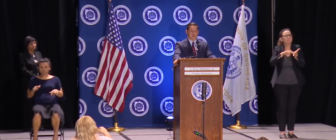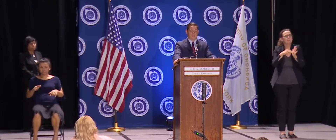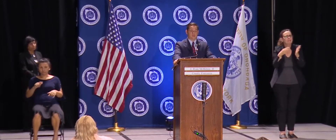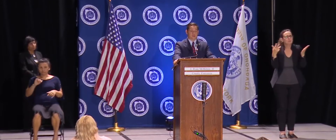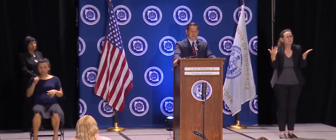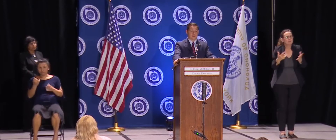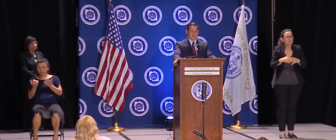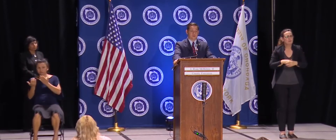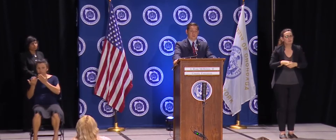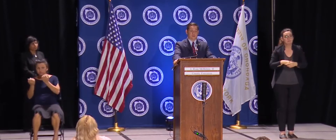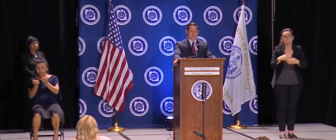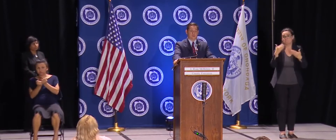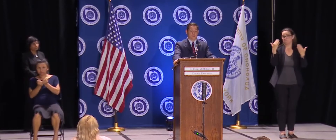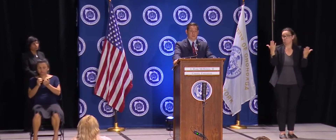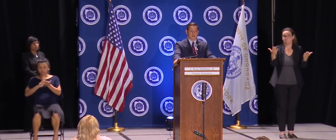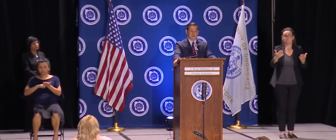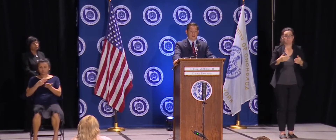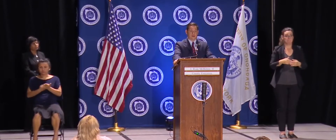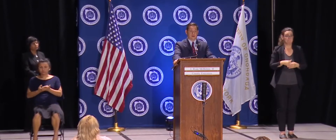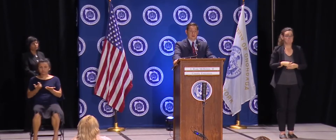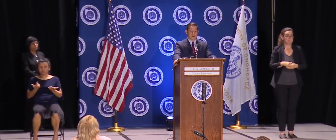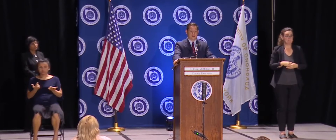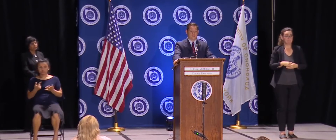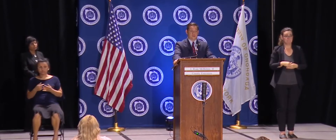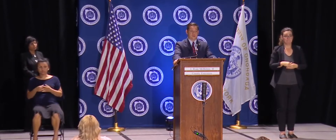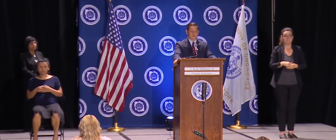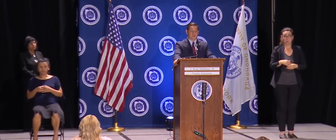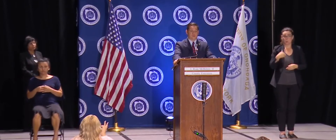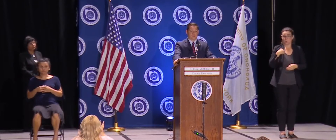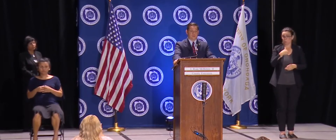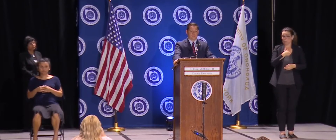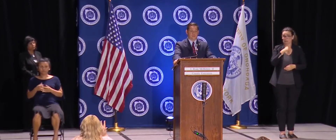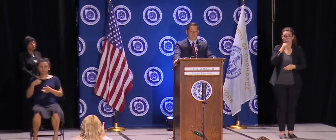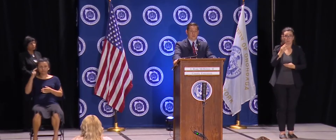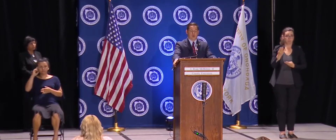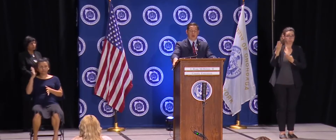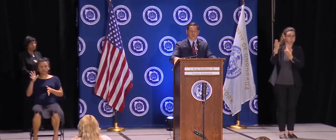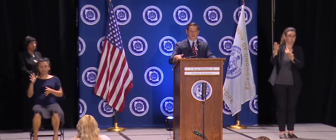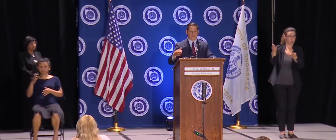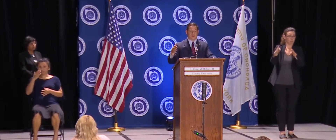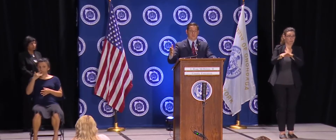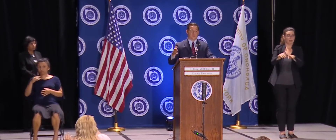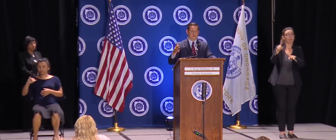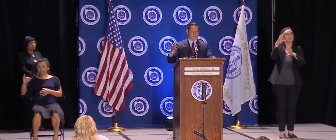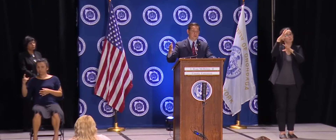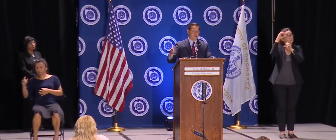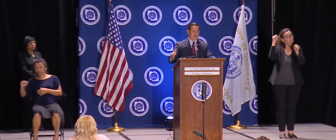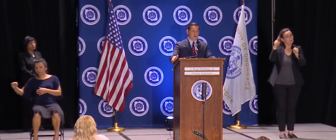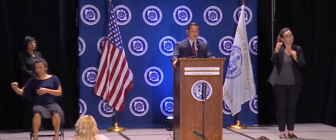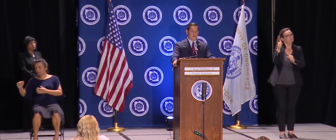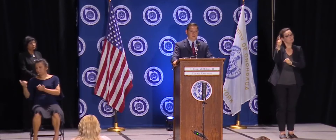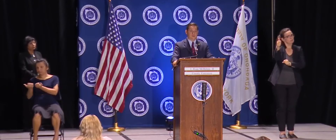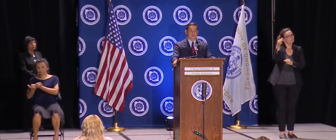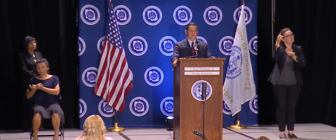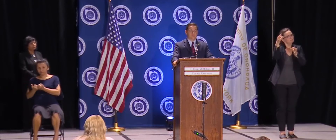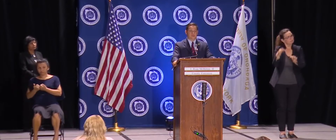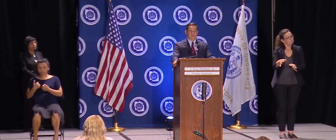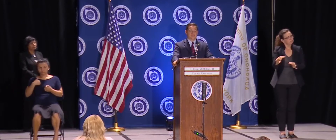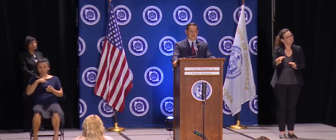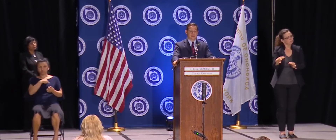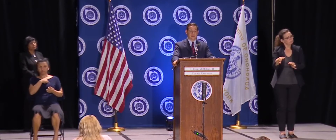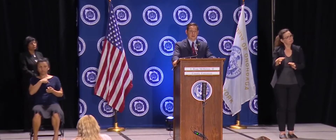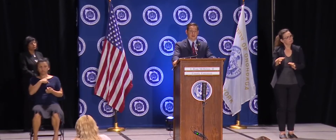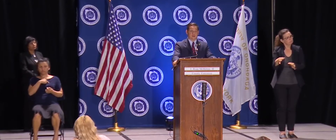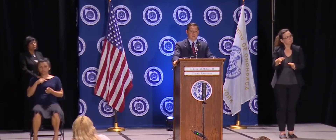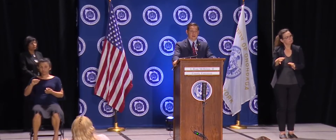the shutdown. That was something that the superintendent thought, just from a precaution standpoint, just to deal with